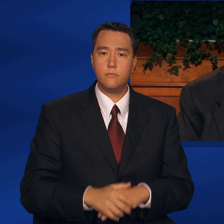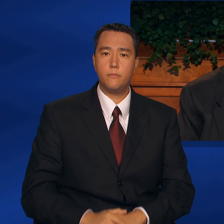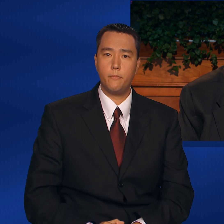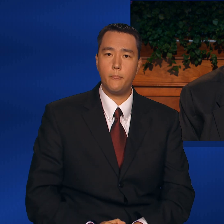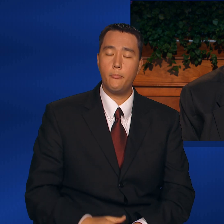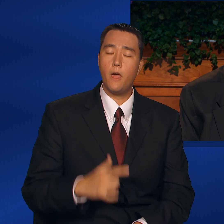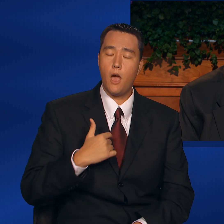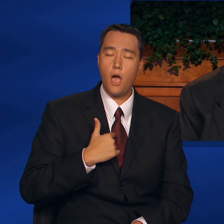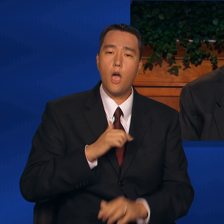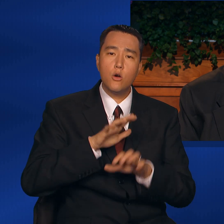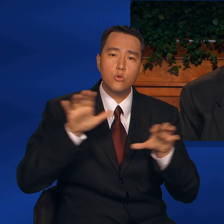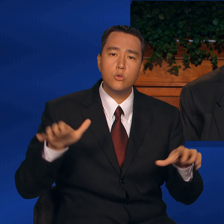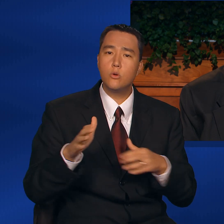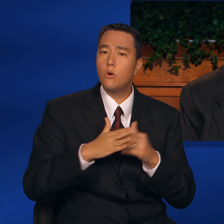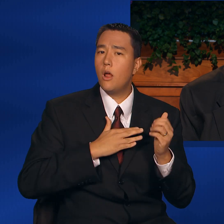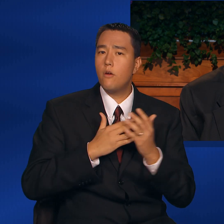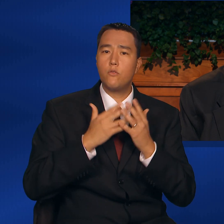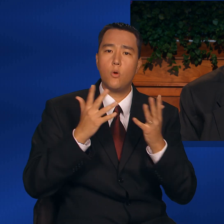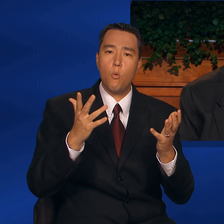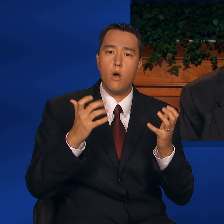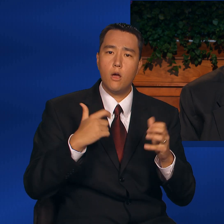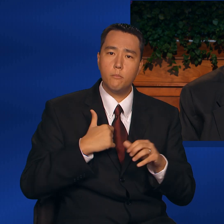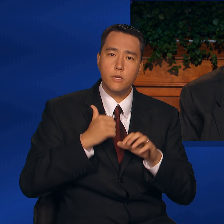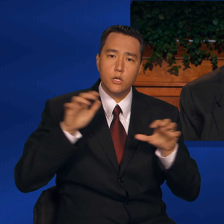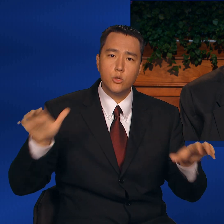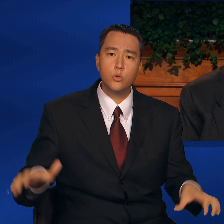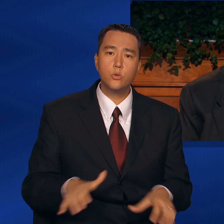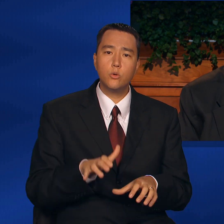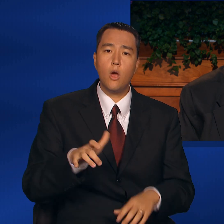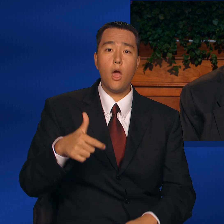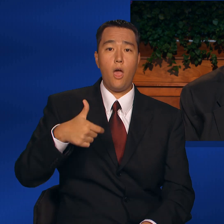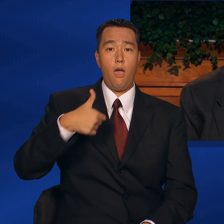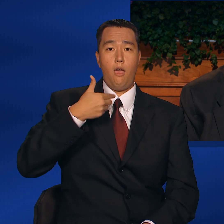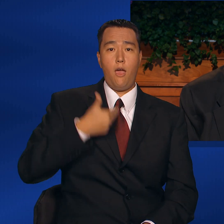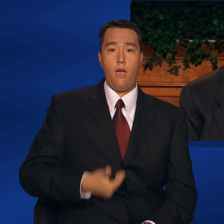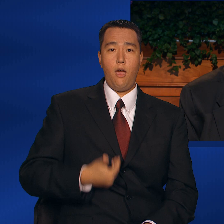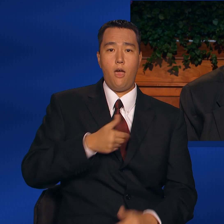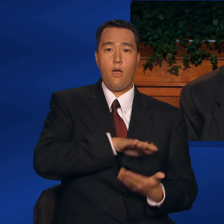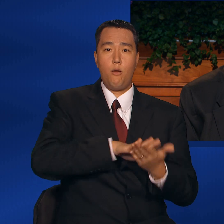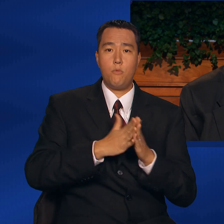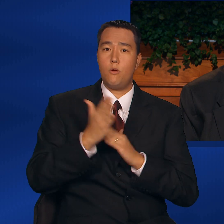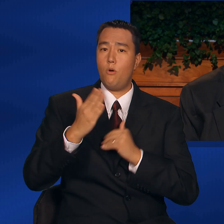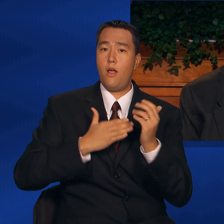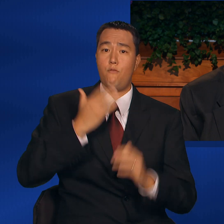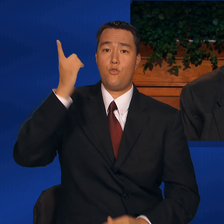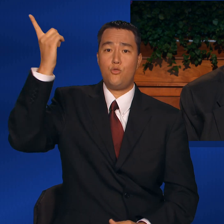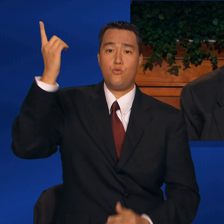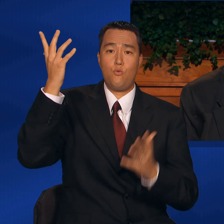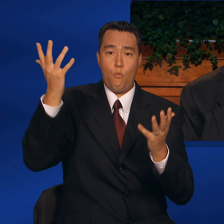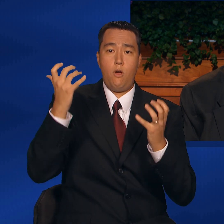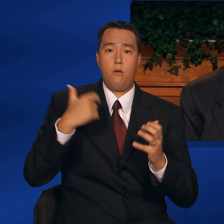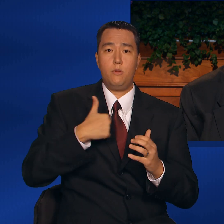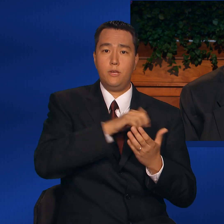I'll do what you want me to do. I'll be what you want me to be.